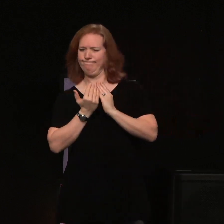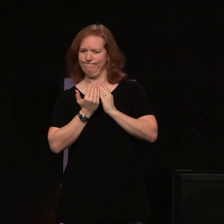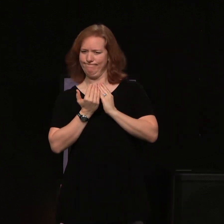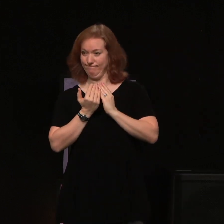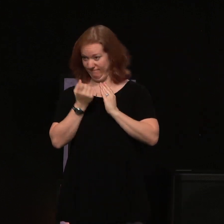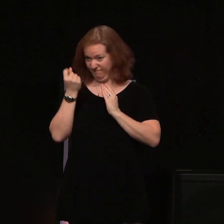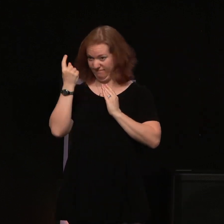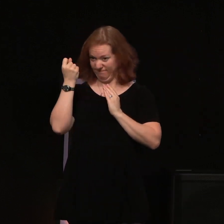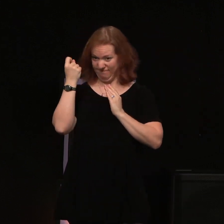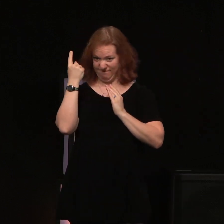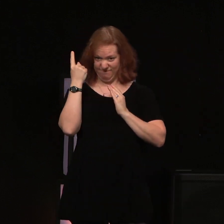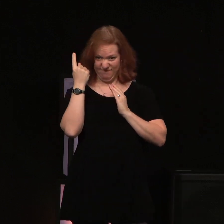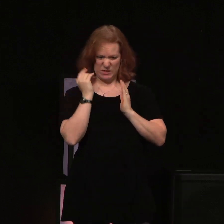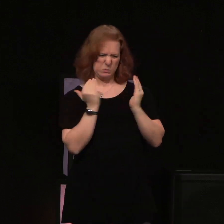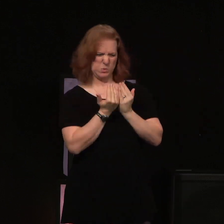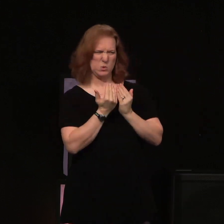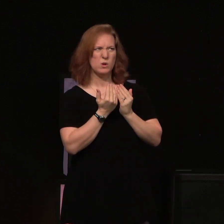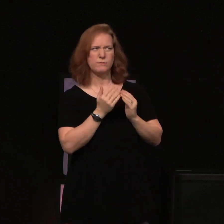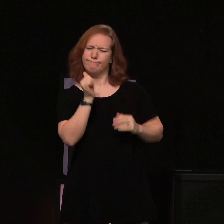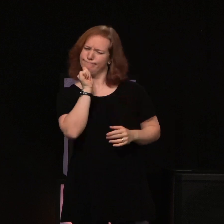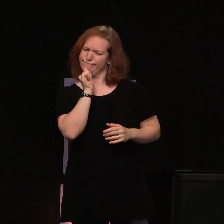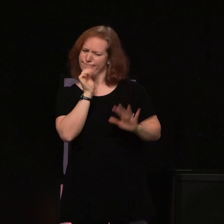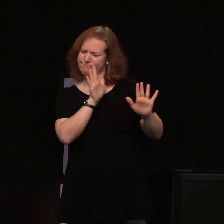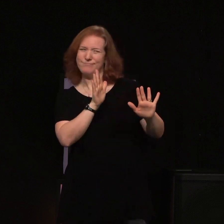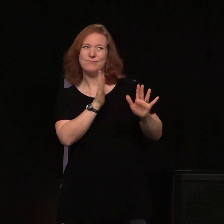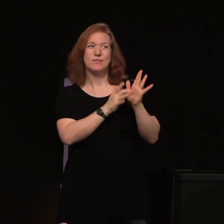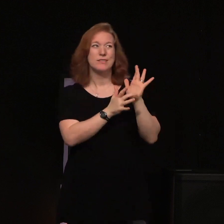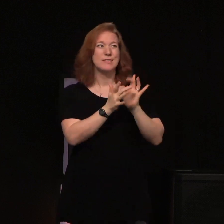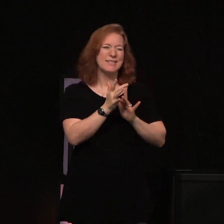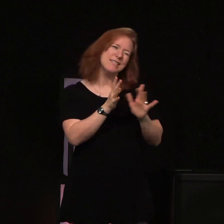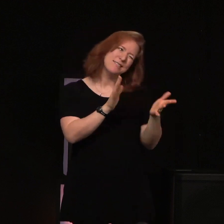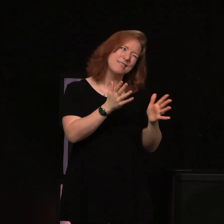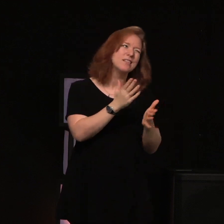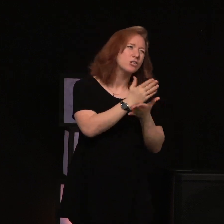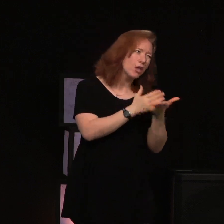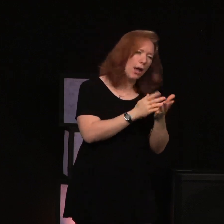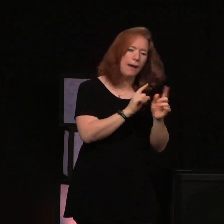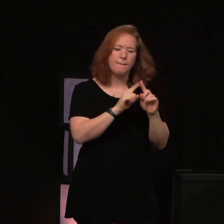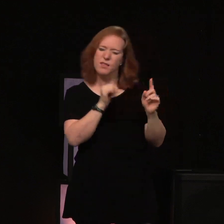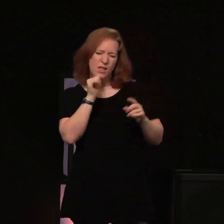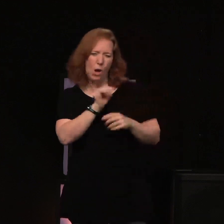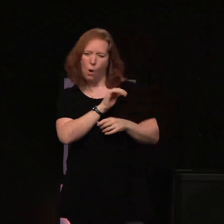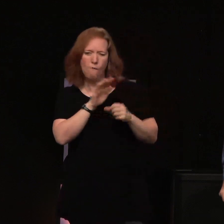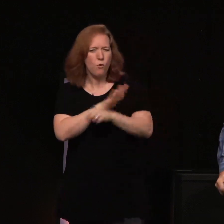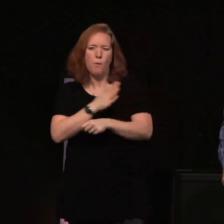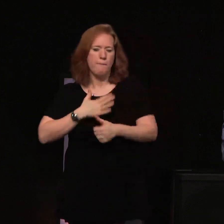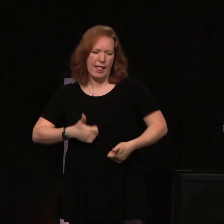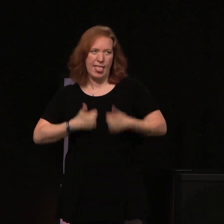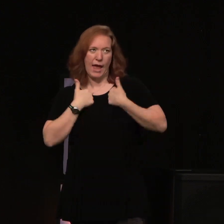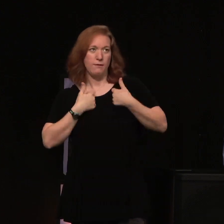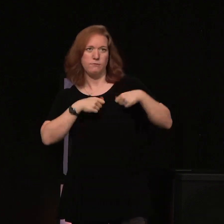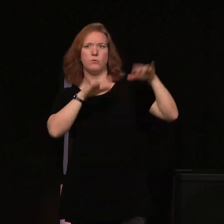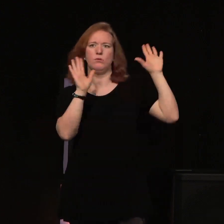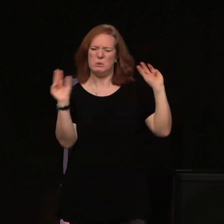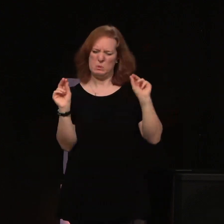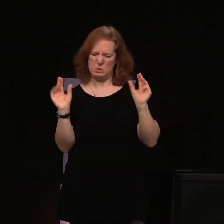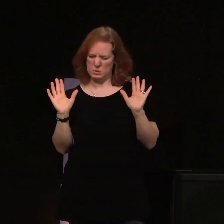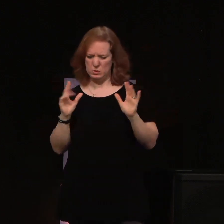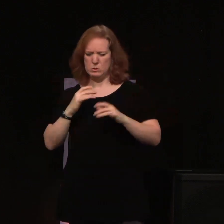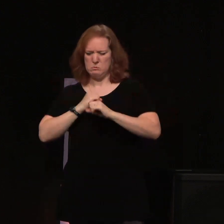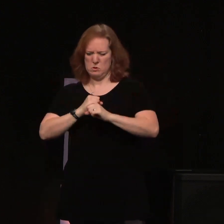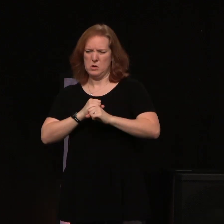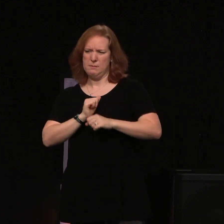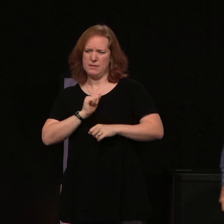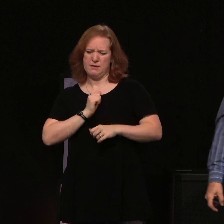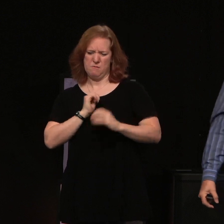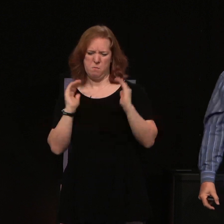This is my private spot. You can come that far, but no further. That was wretched. And we realized that we need to open